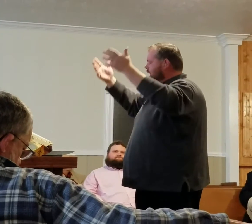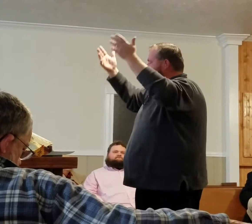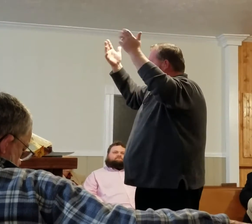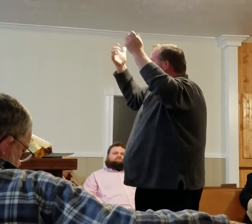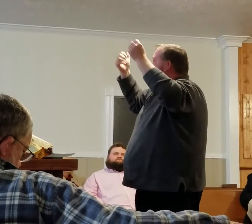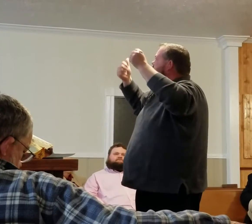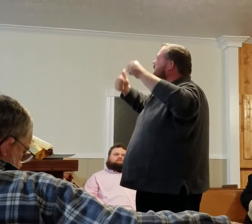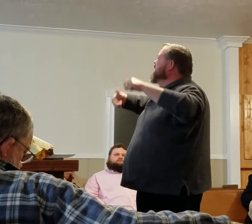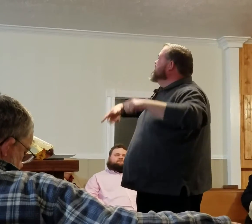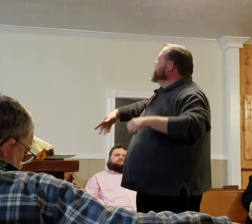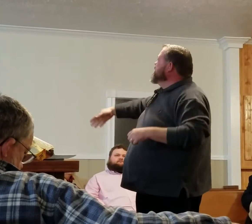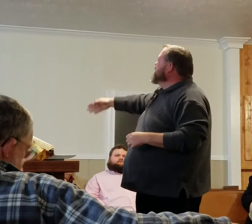Savior,